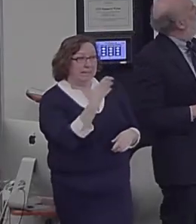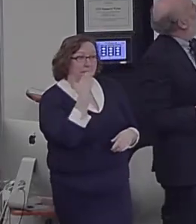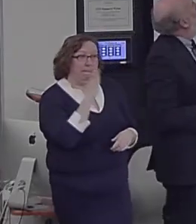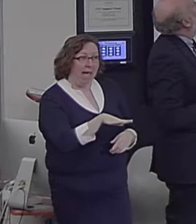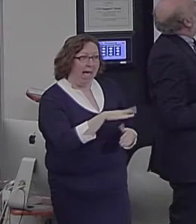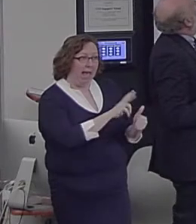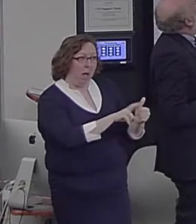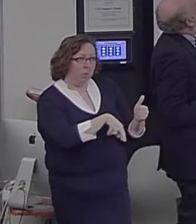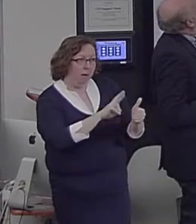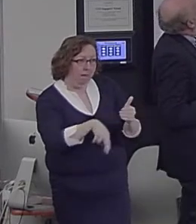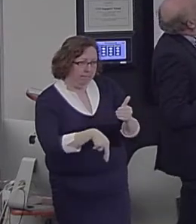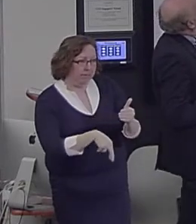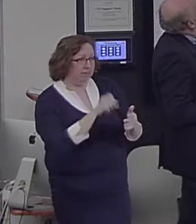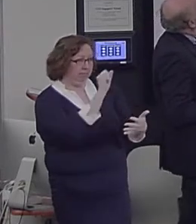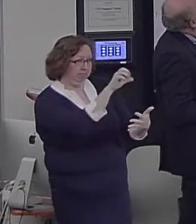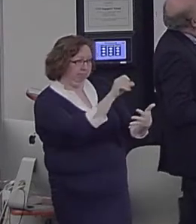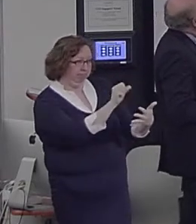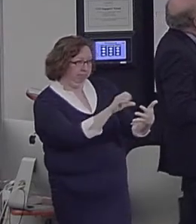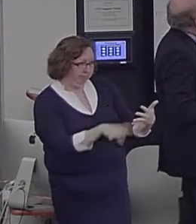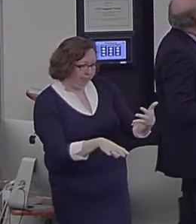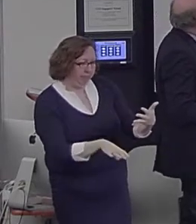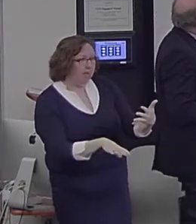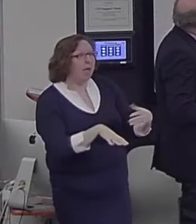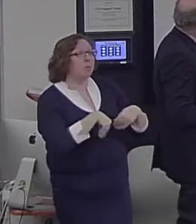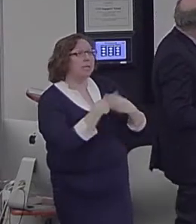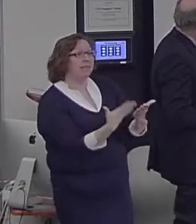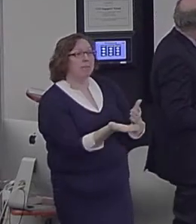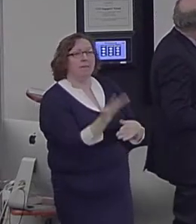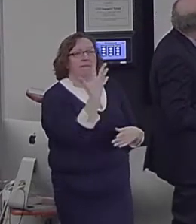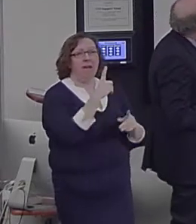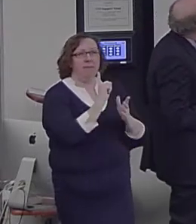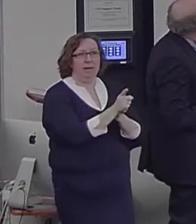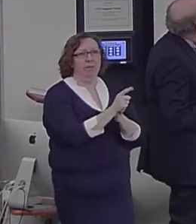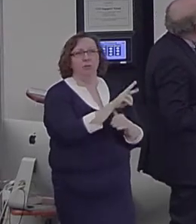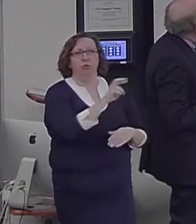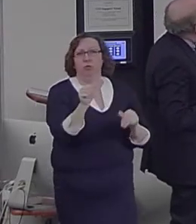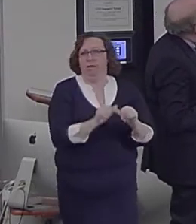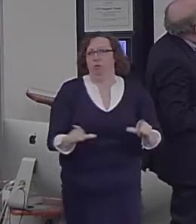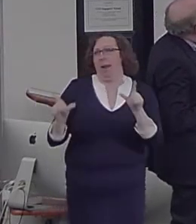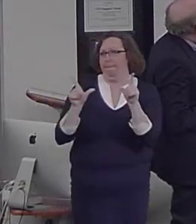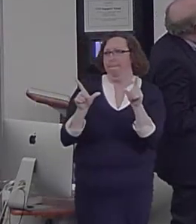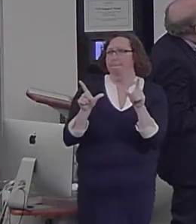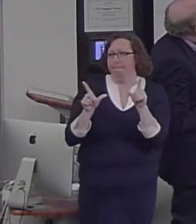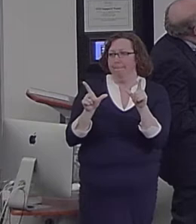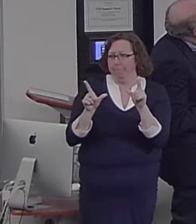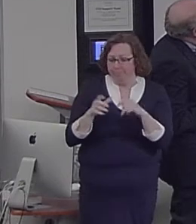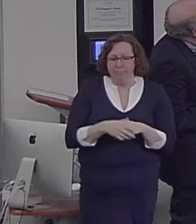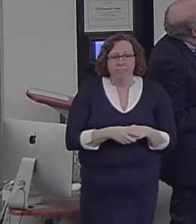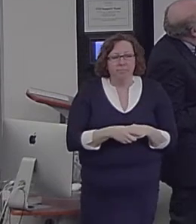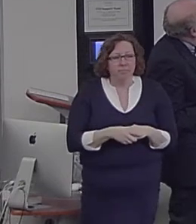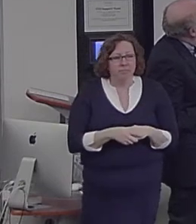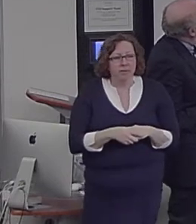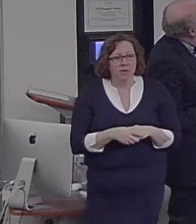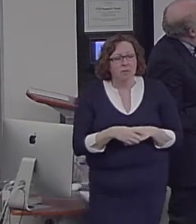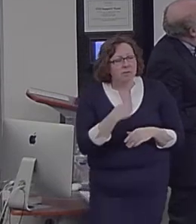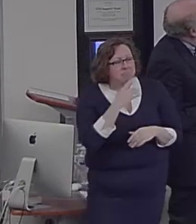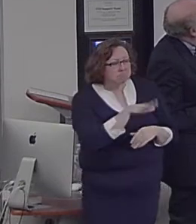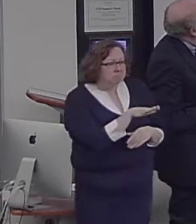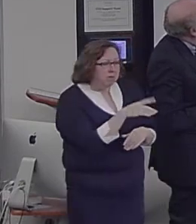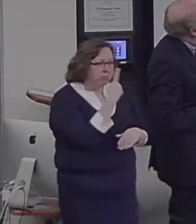the negative outcome. So again, to read the instructions, please imagine a scenario in which you